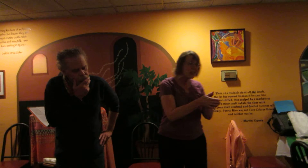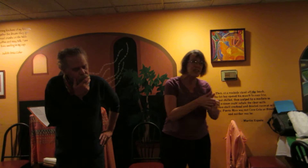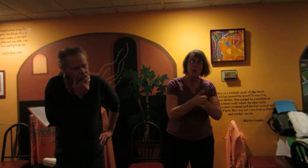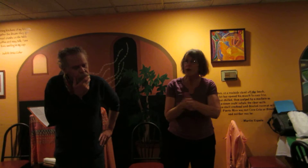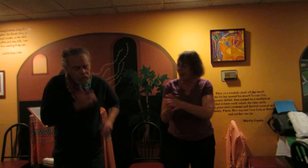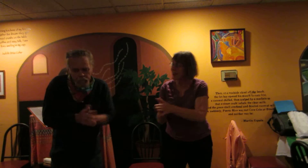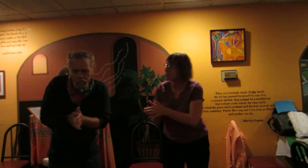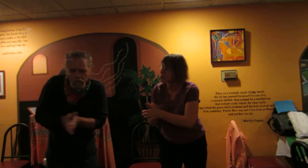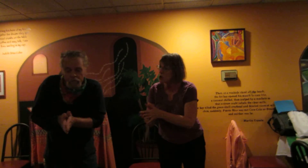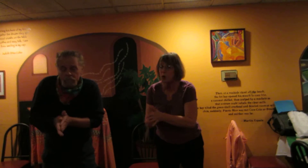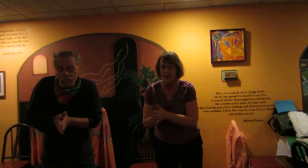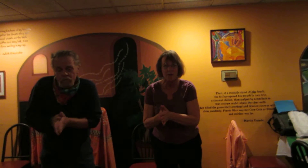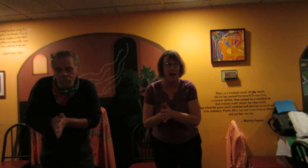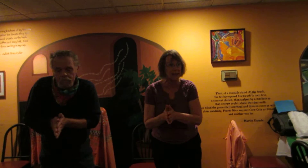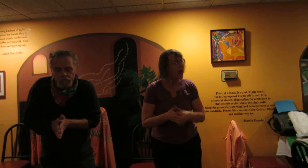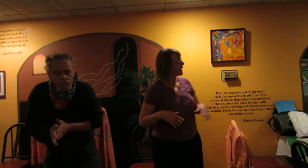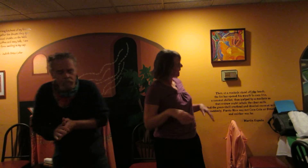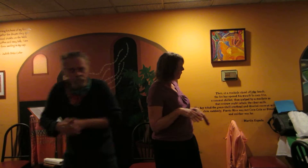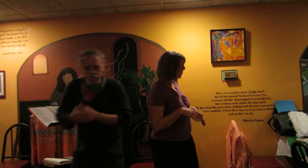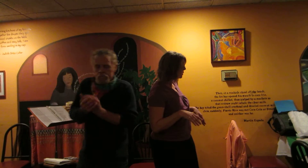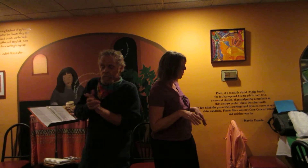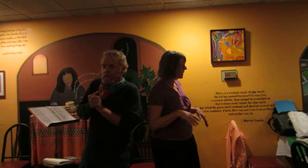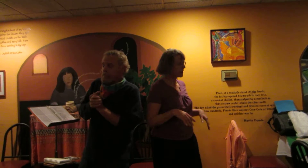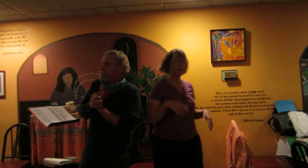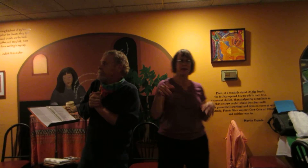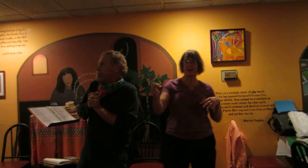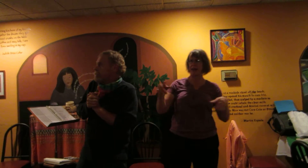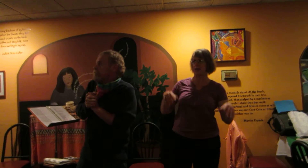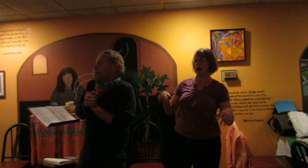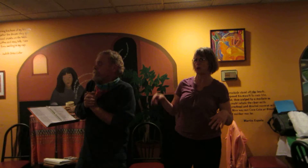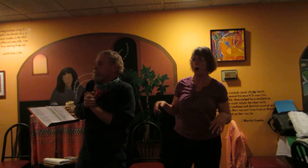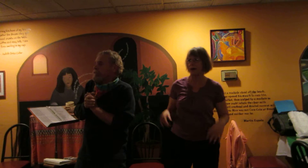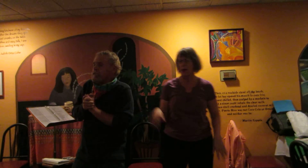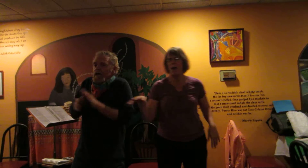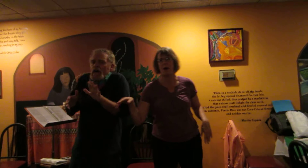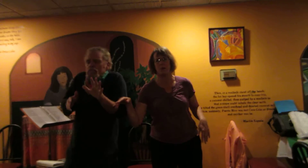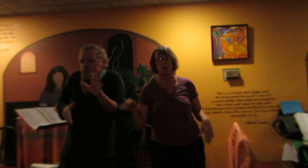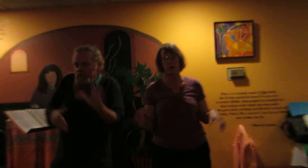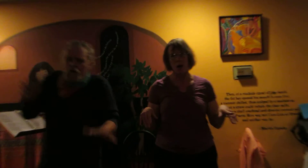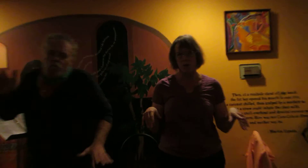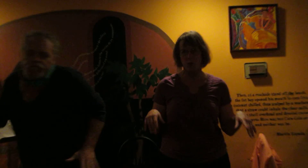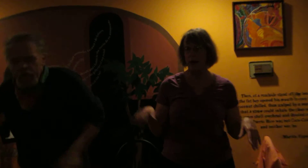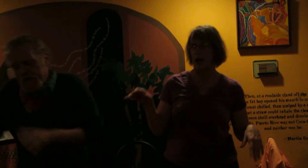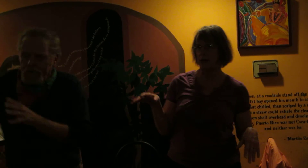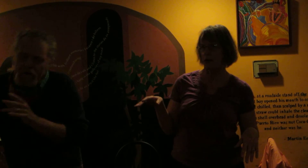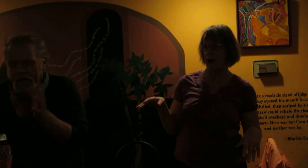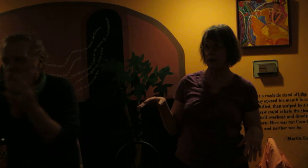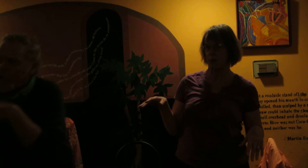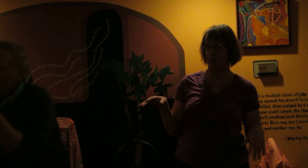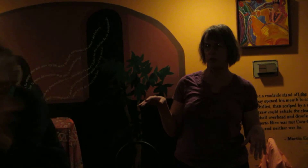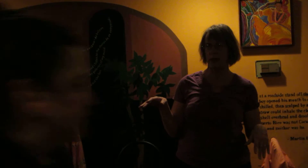The washing your hands is good advice. And if you enjoyed it, you can sanitize twice. Elm tree, oak trees,